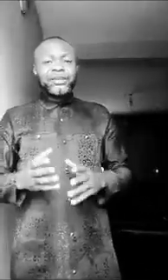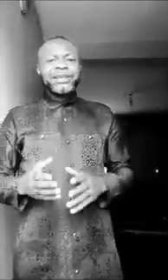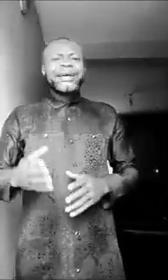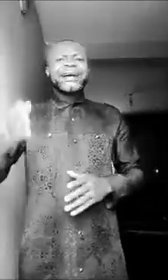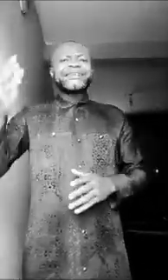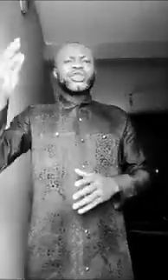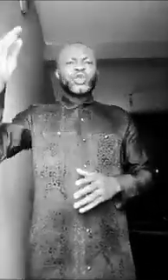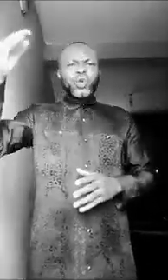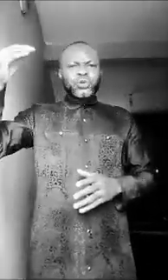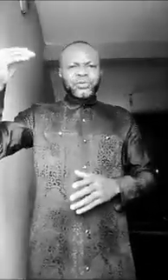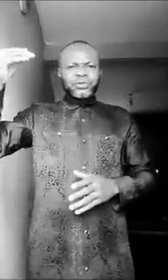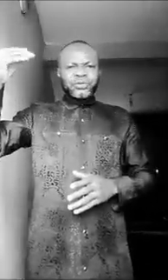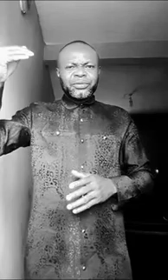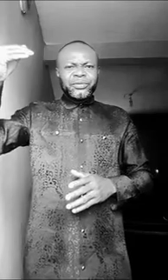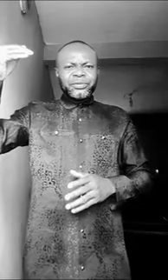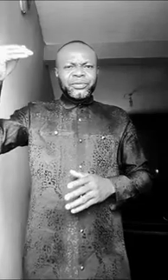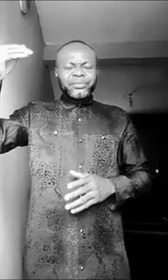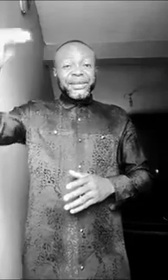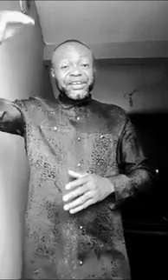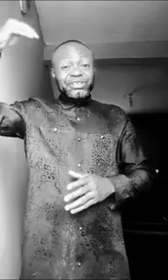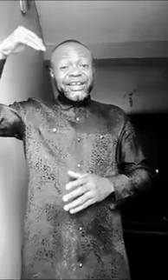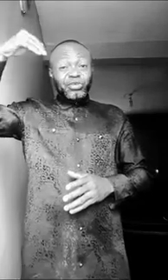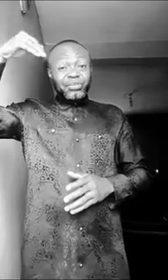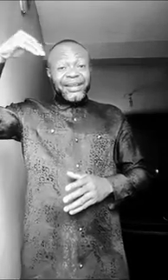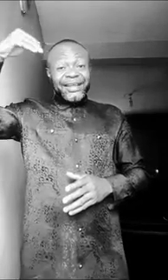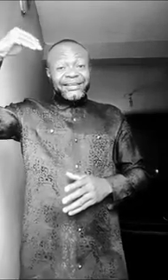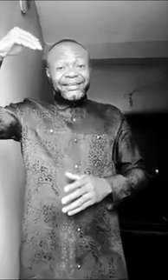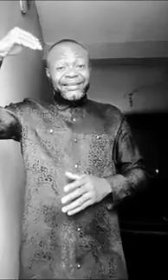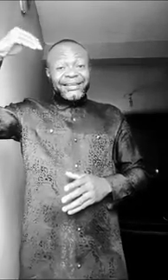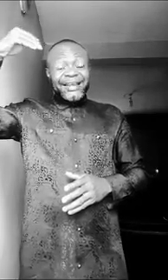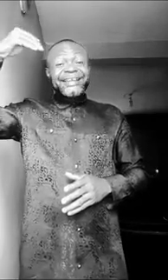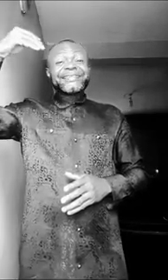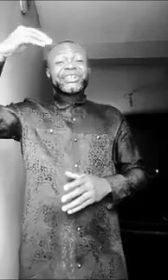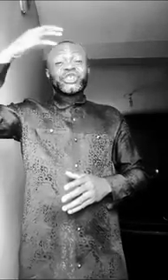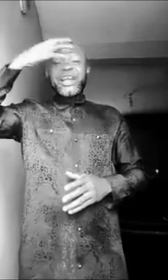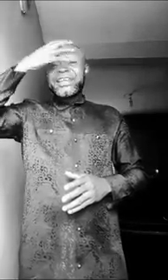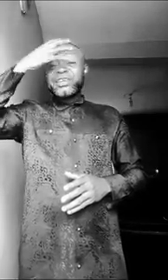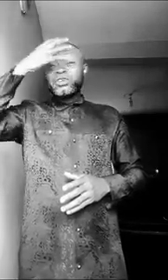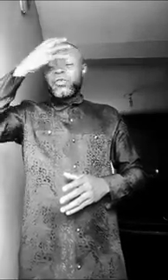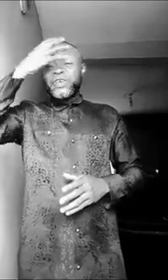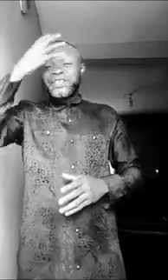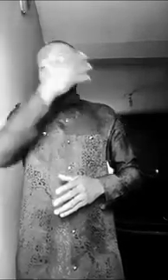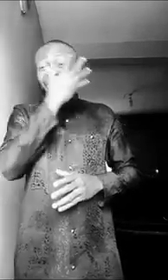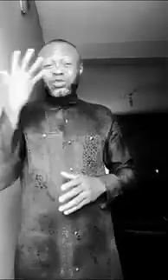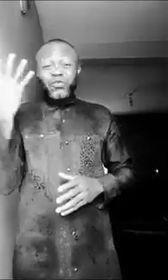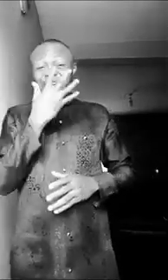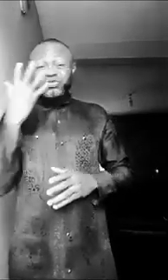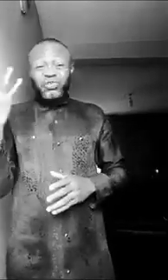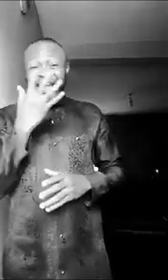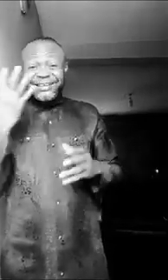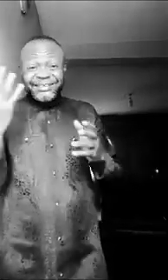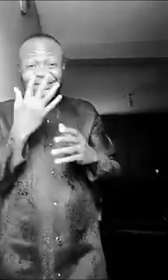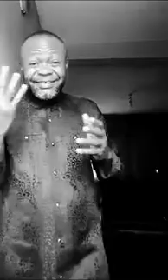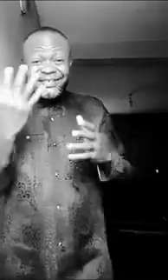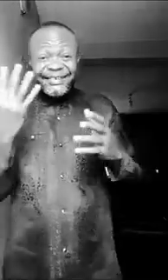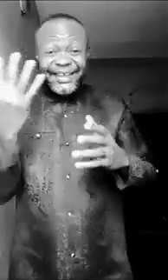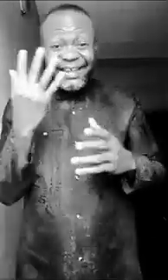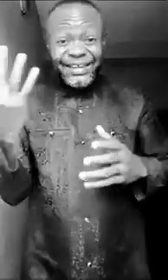and so on penetrate that umbrella and start shining in your face blocking your face because you can't see any